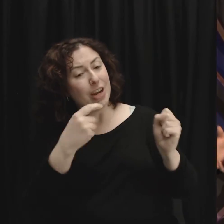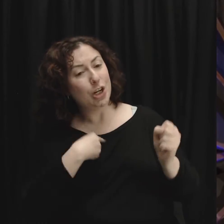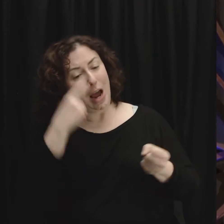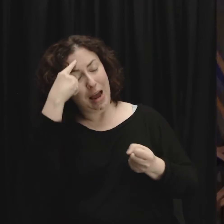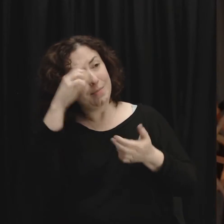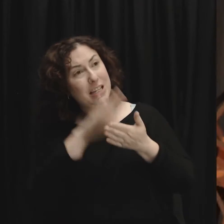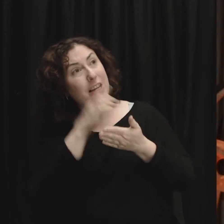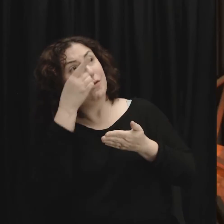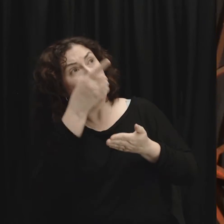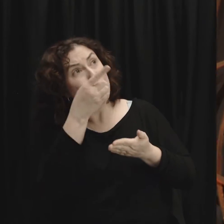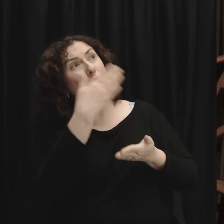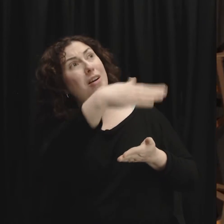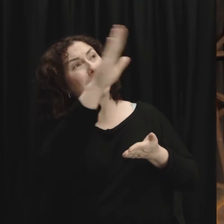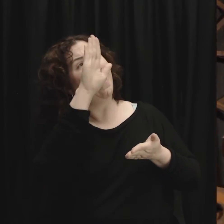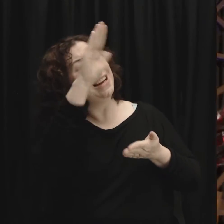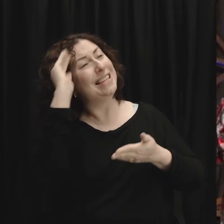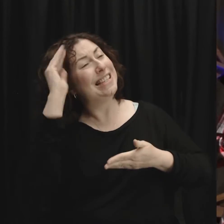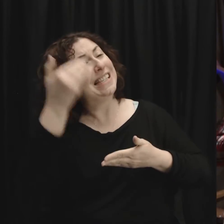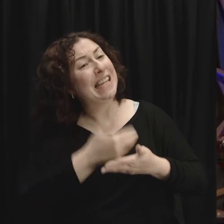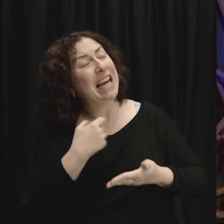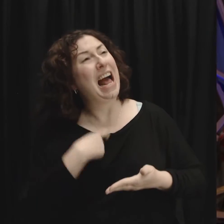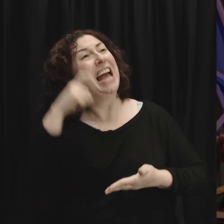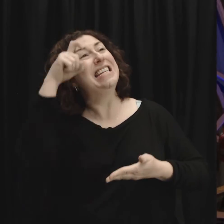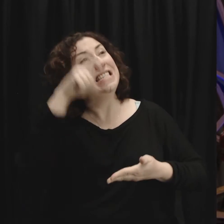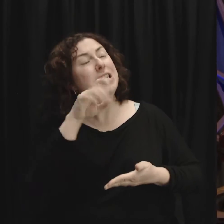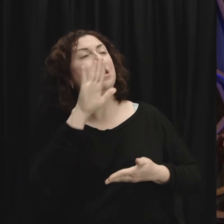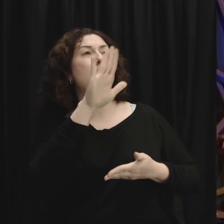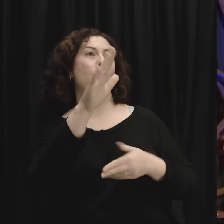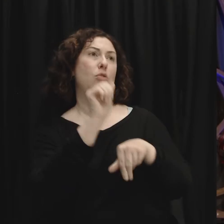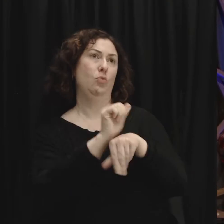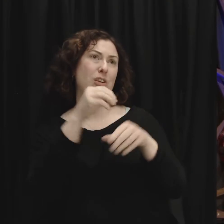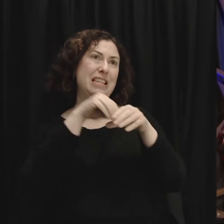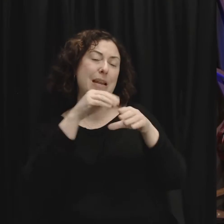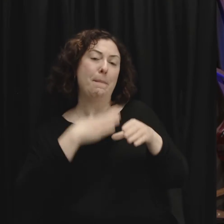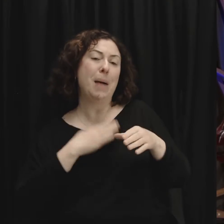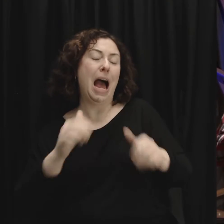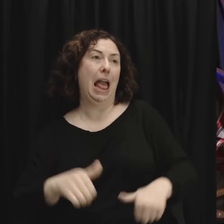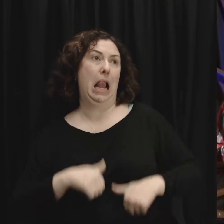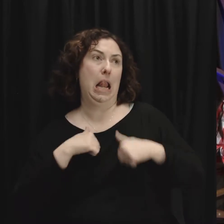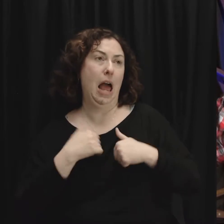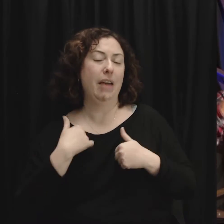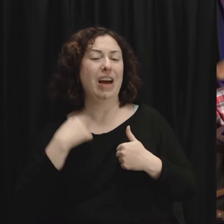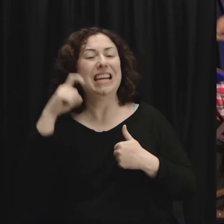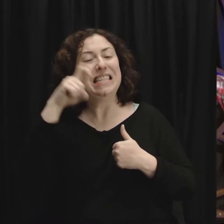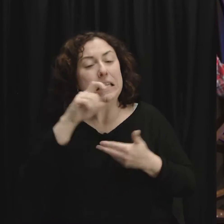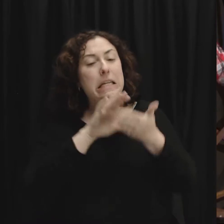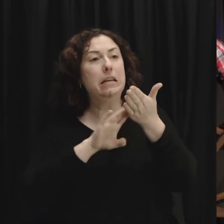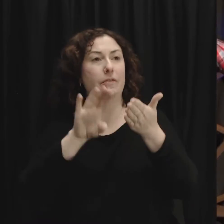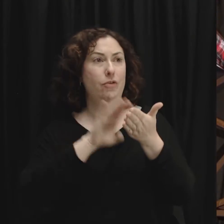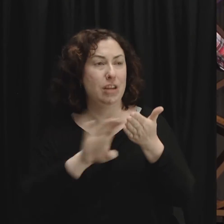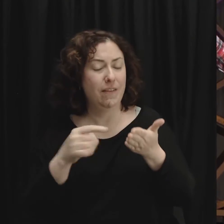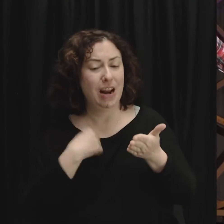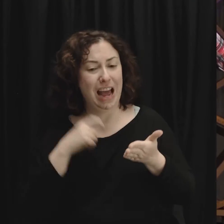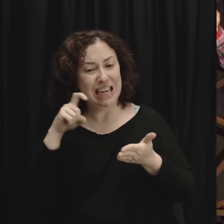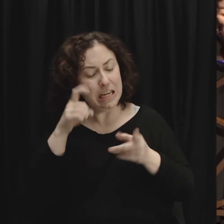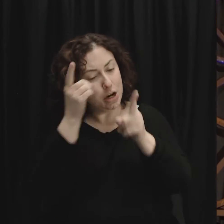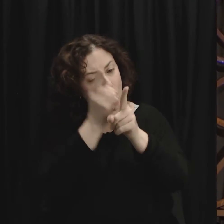the Son of God. I believe I need your work in my life to be forgiven and to be restored into a right relationship with God.